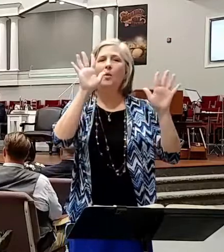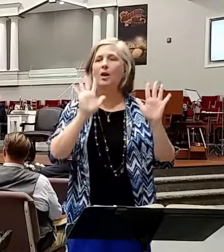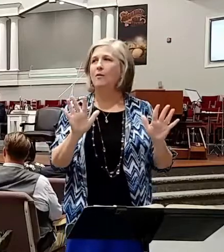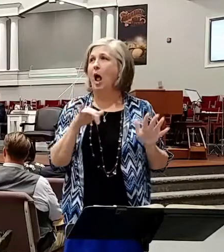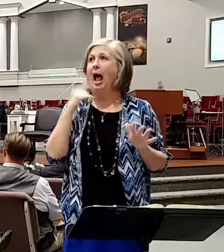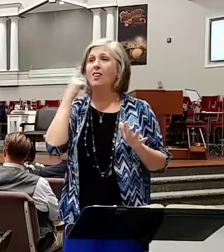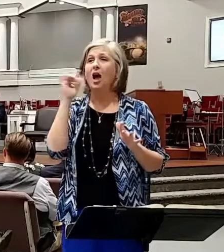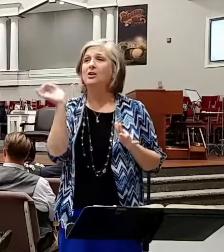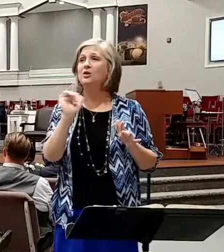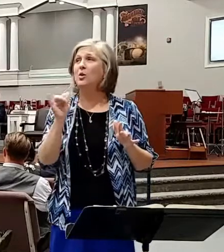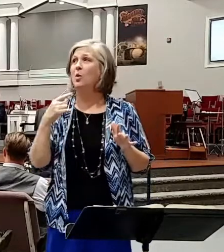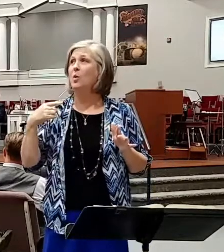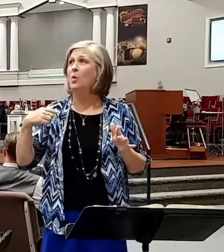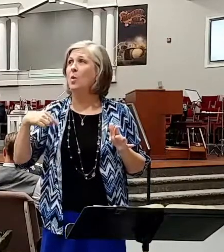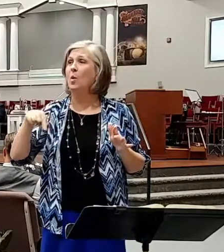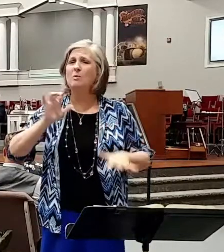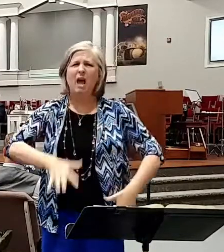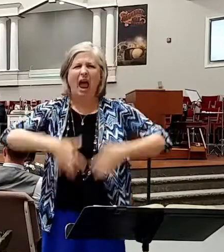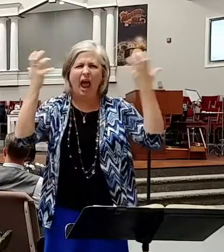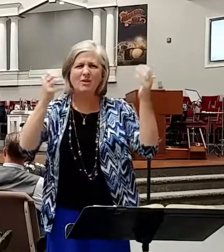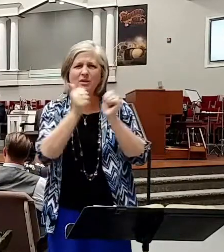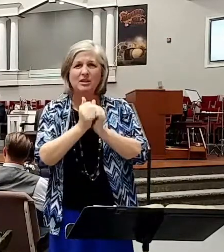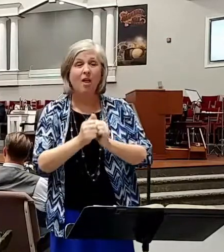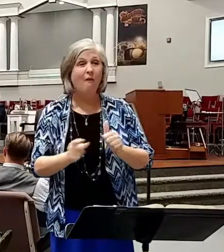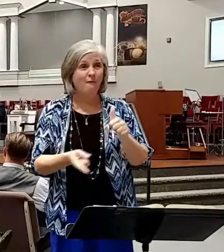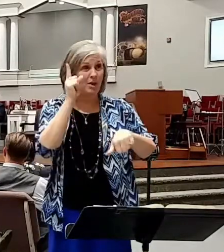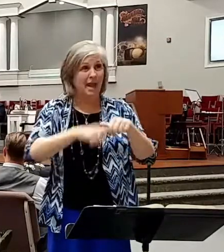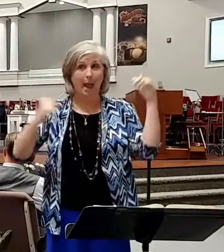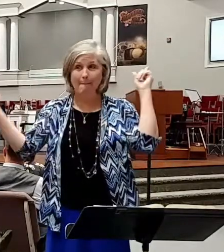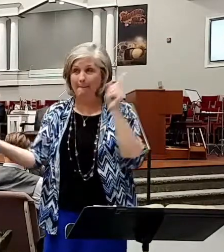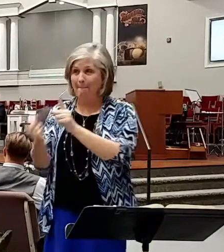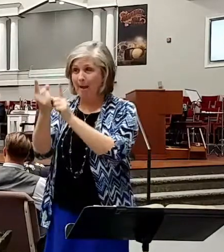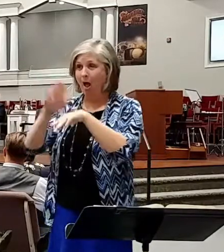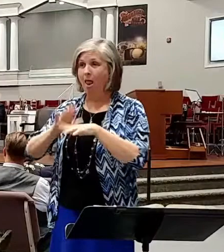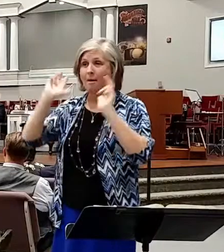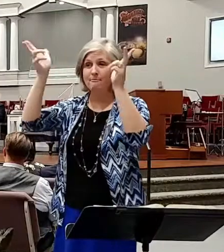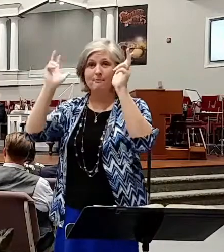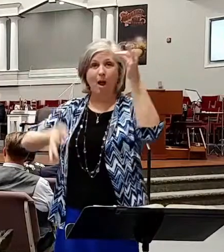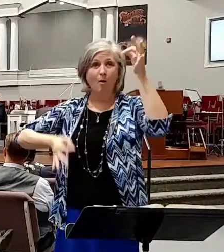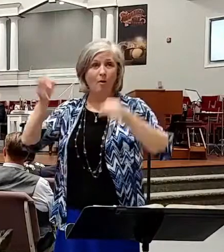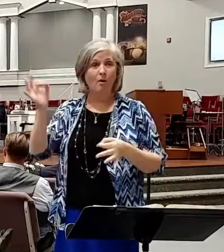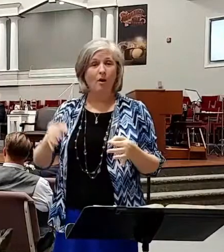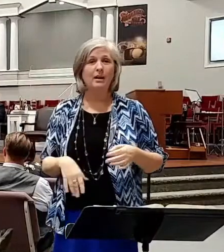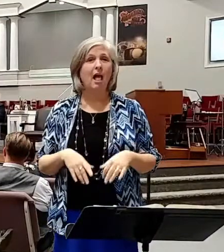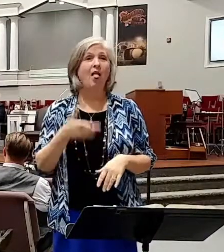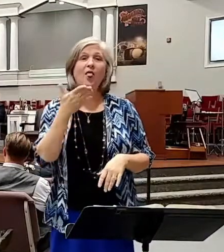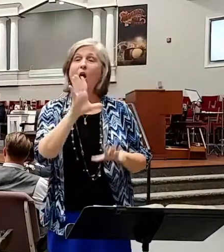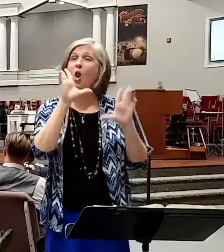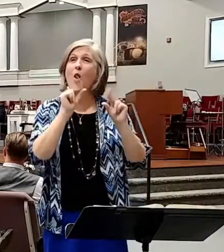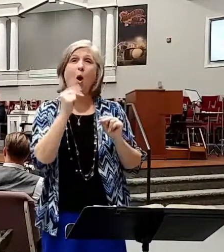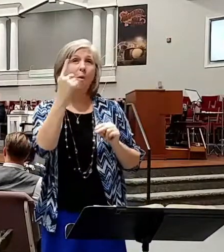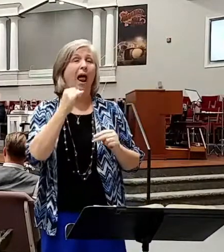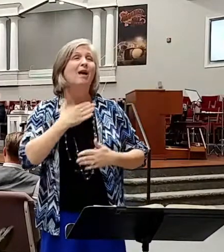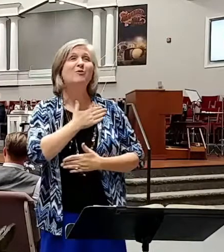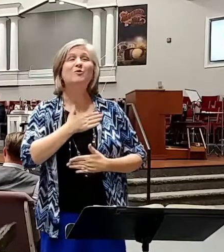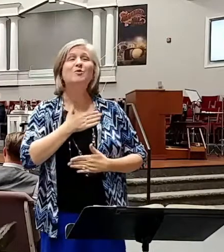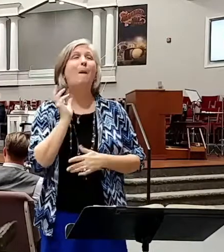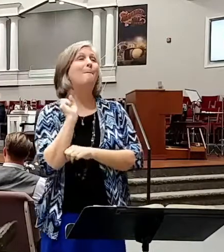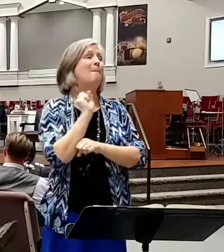we've been angry together. Like you said, the first time we met was basketball. There's nobody I enjoy beating when our school plays